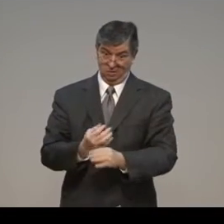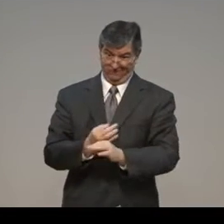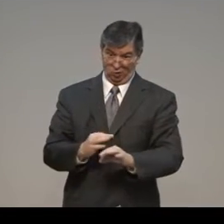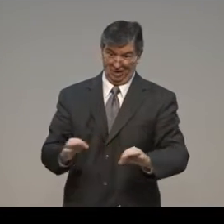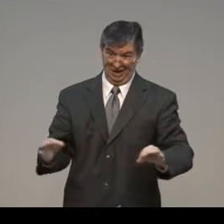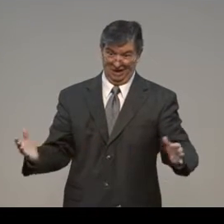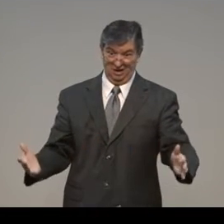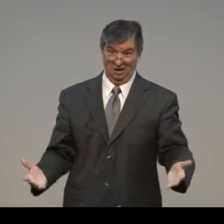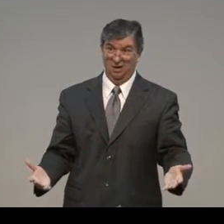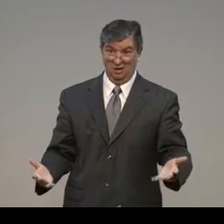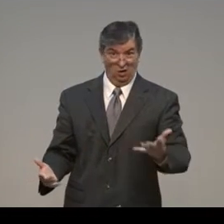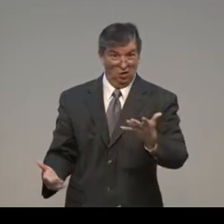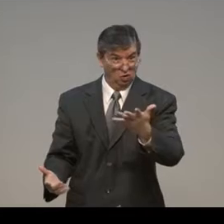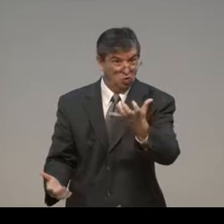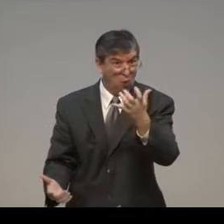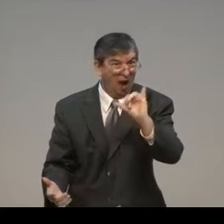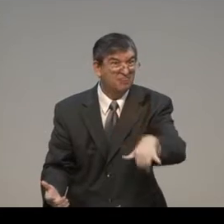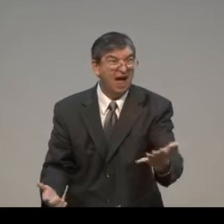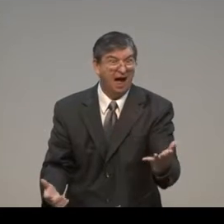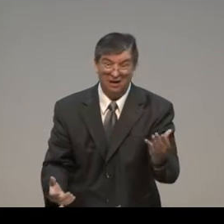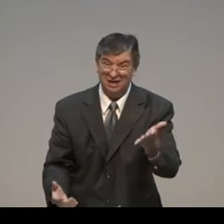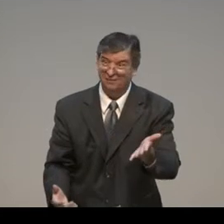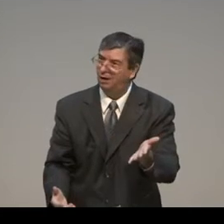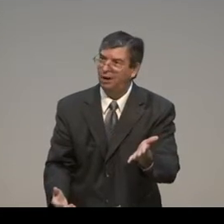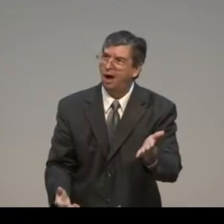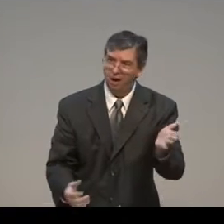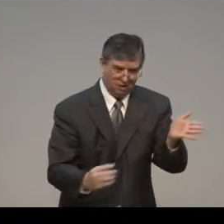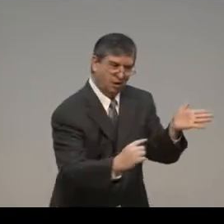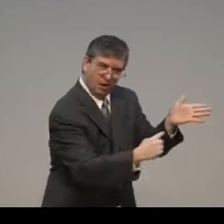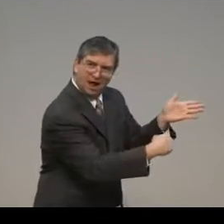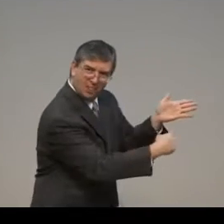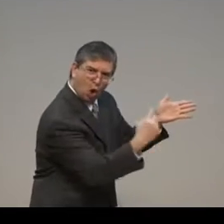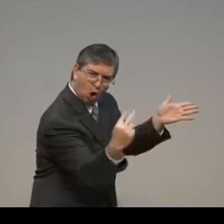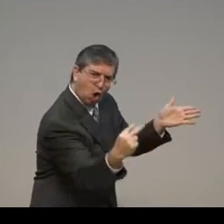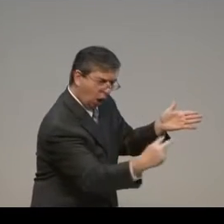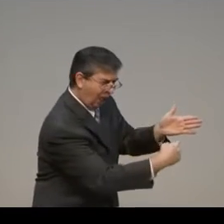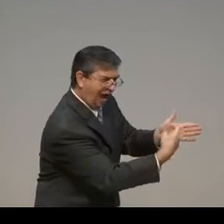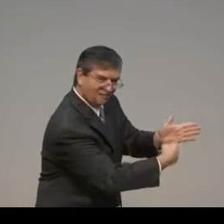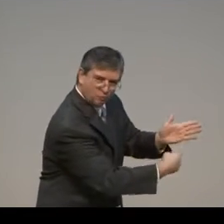Free? What that is? Is that equitable? The?